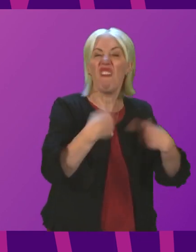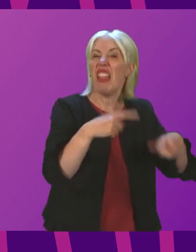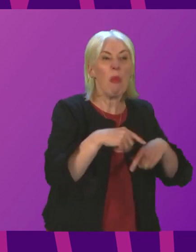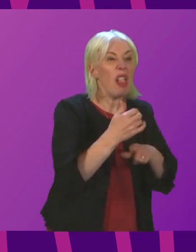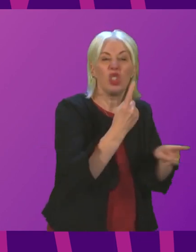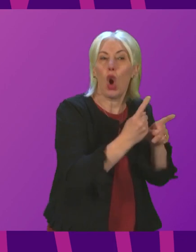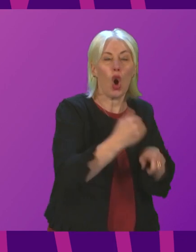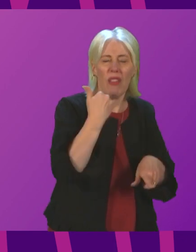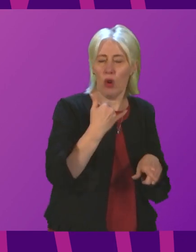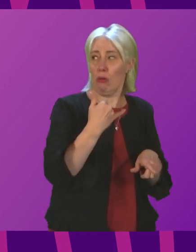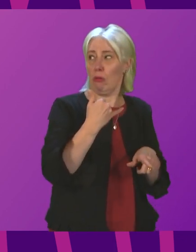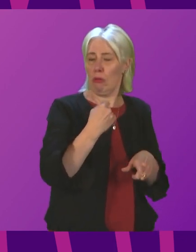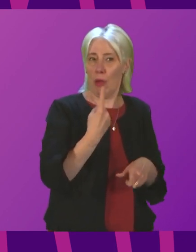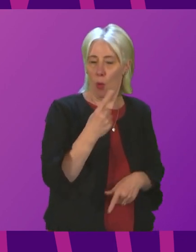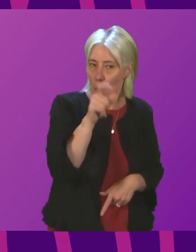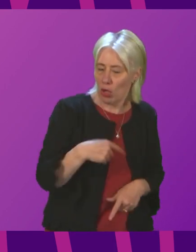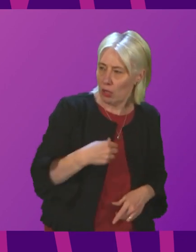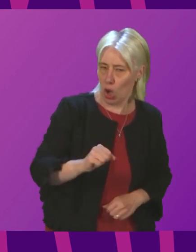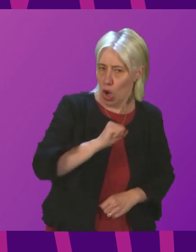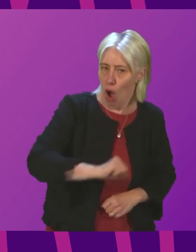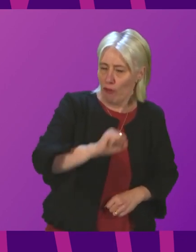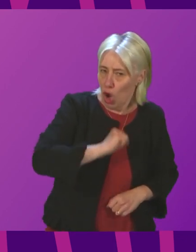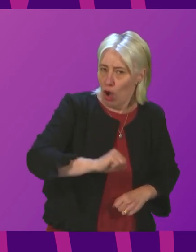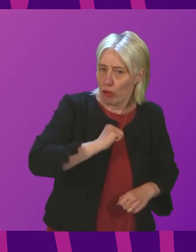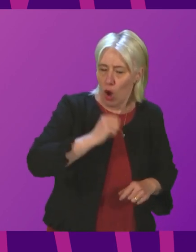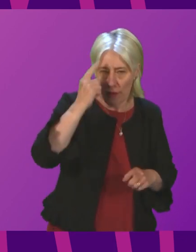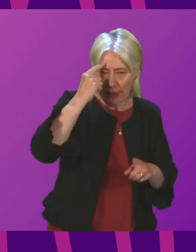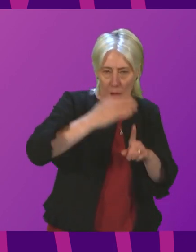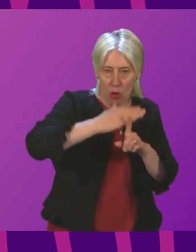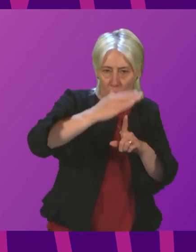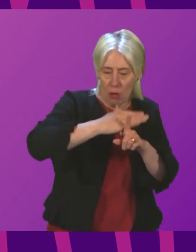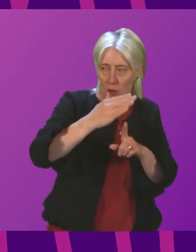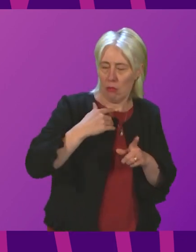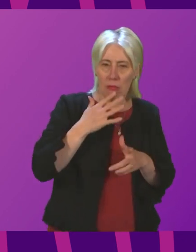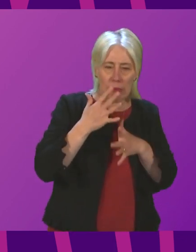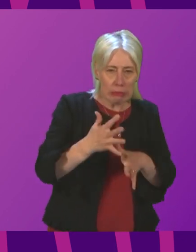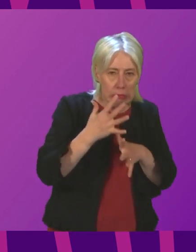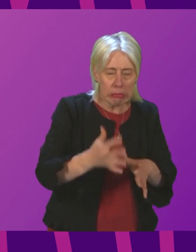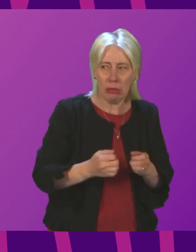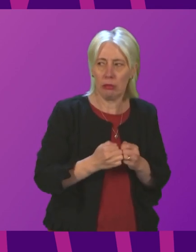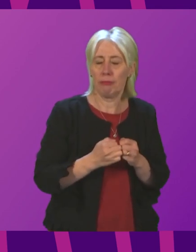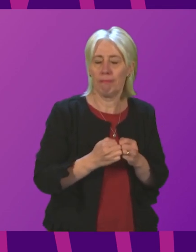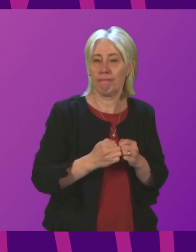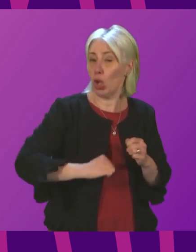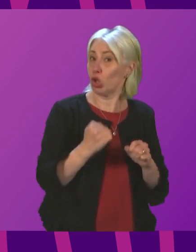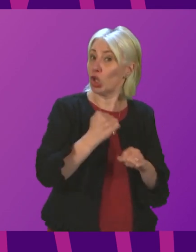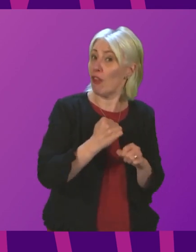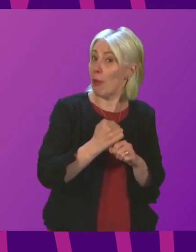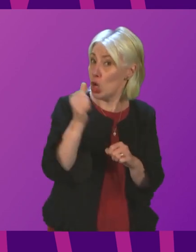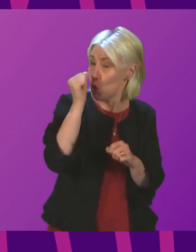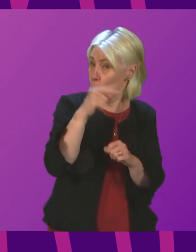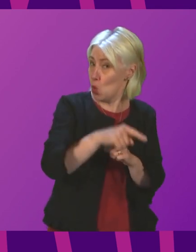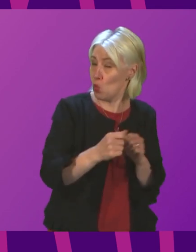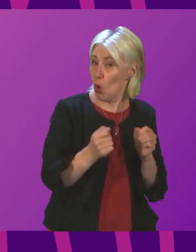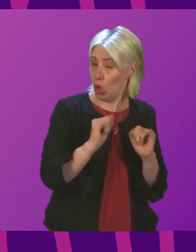family member having a repetitive cough, high temperature and sickness. The Scottish Government were aware of the critical level facing NHS